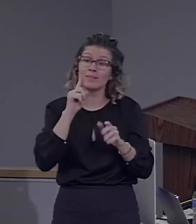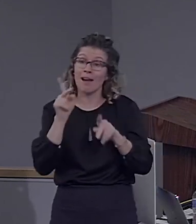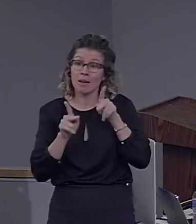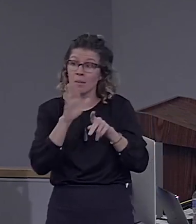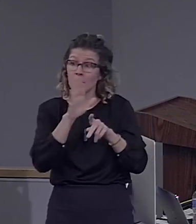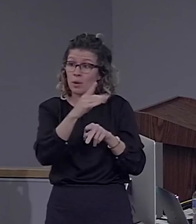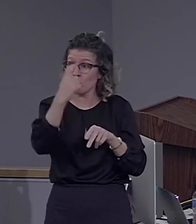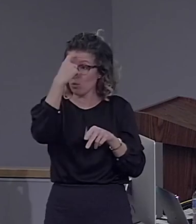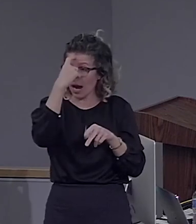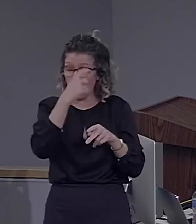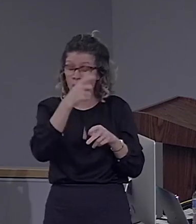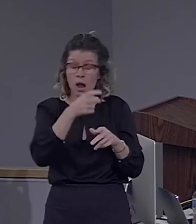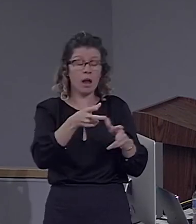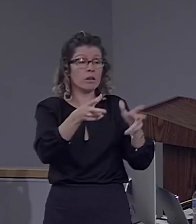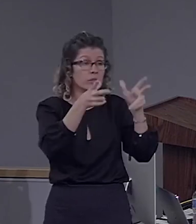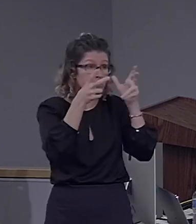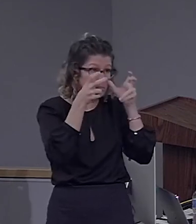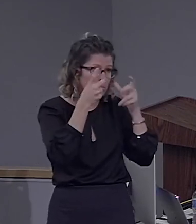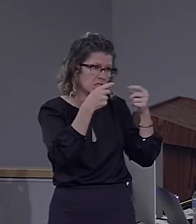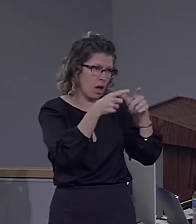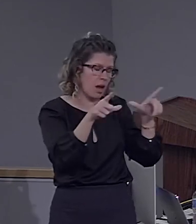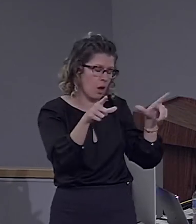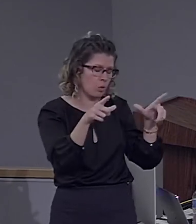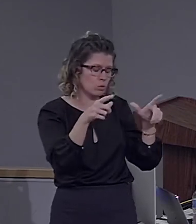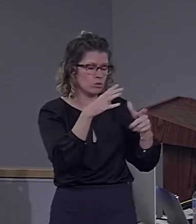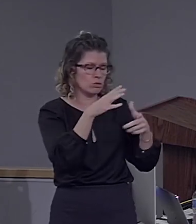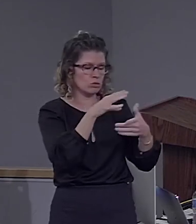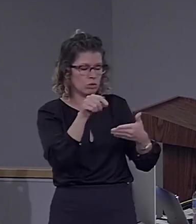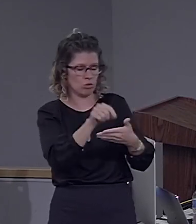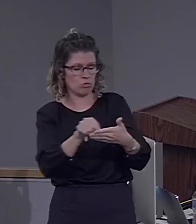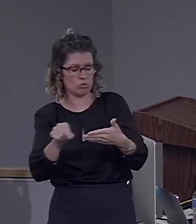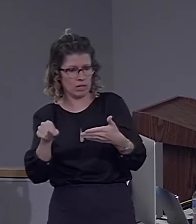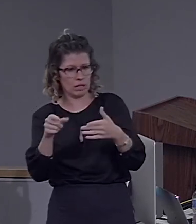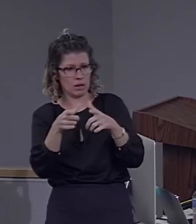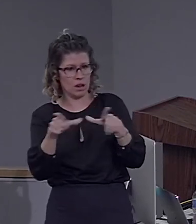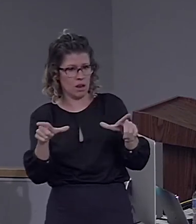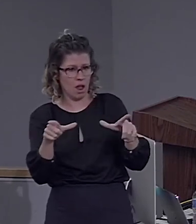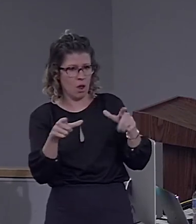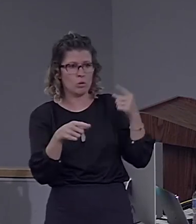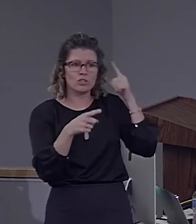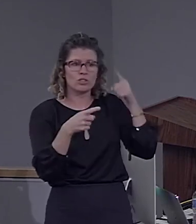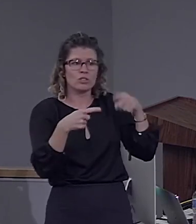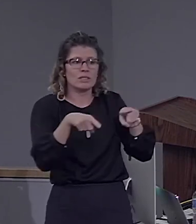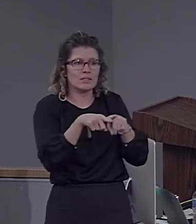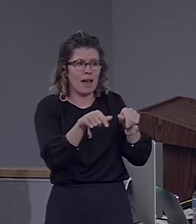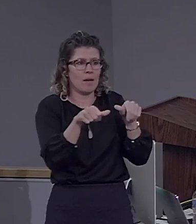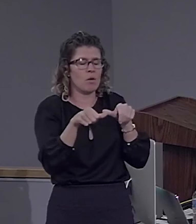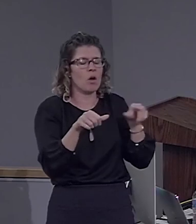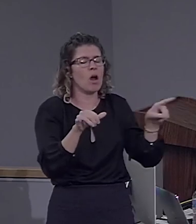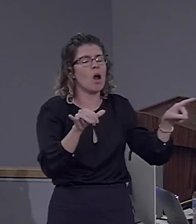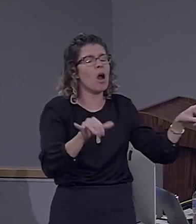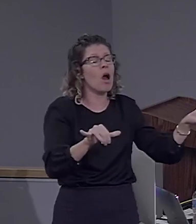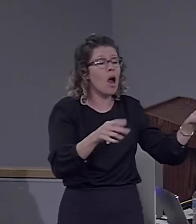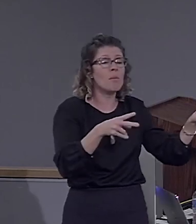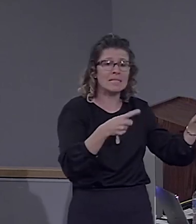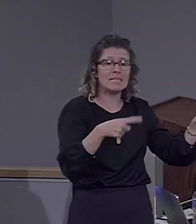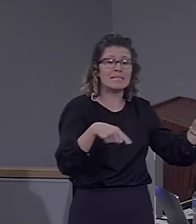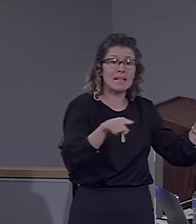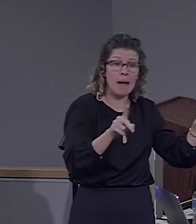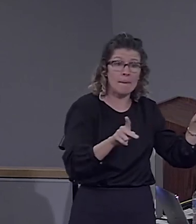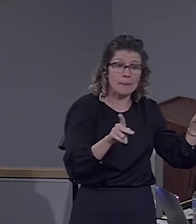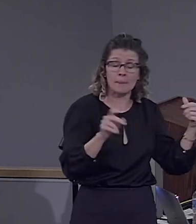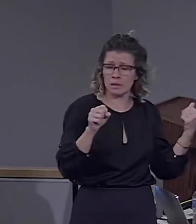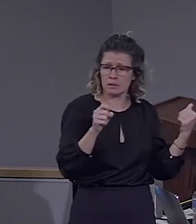visual language and sign language. I mean, written language and sign language. Oh, okay. They were the same people